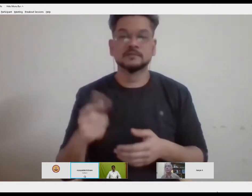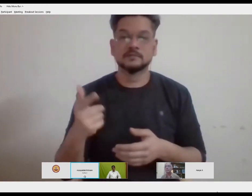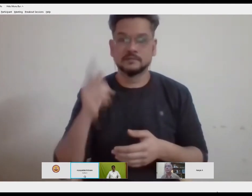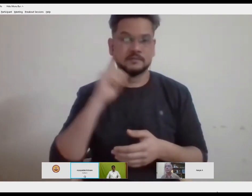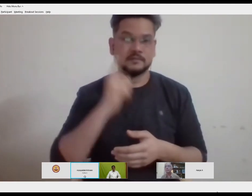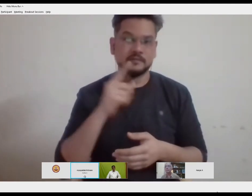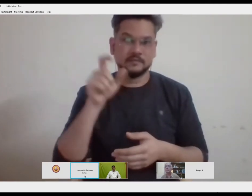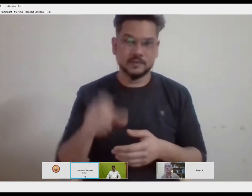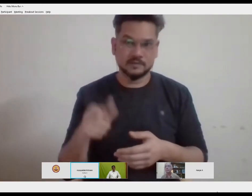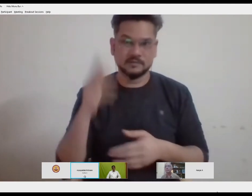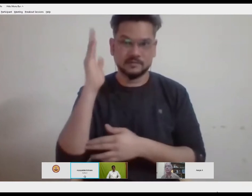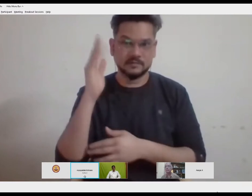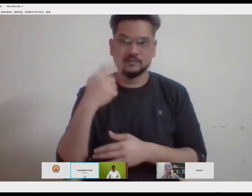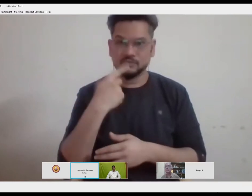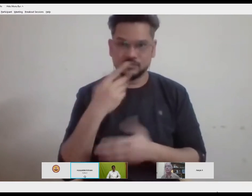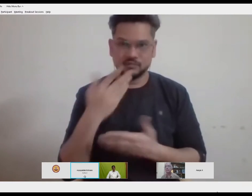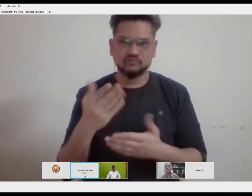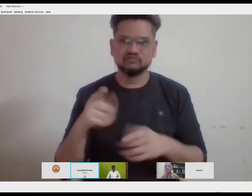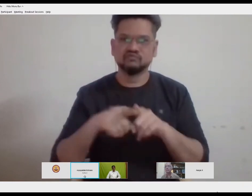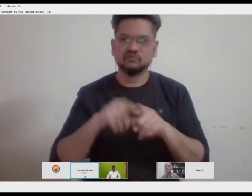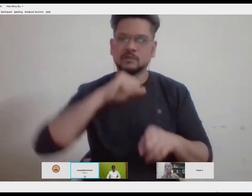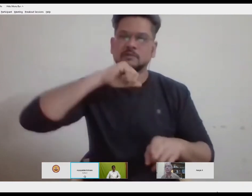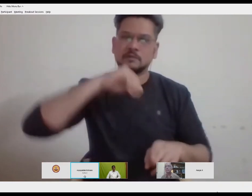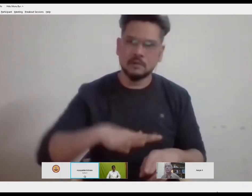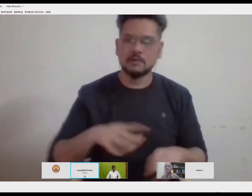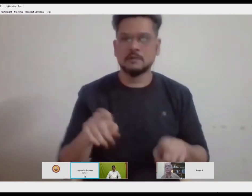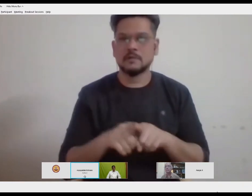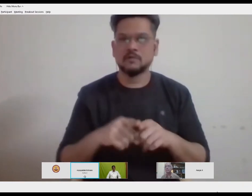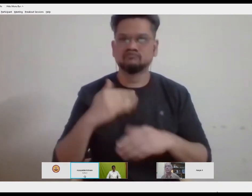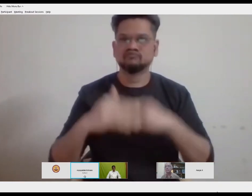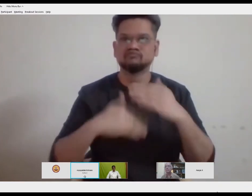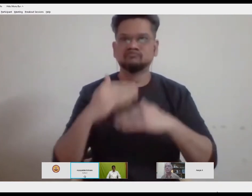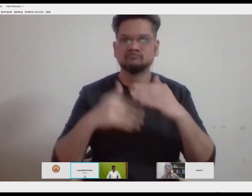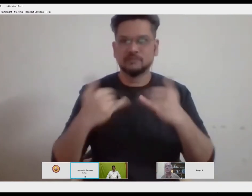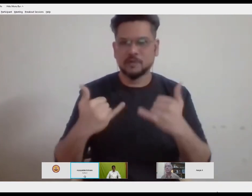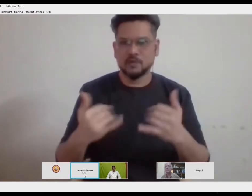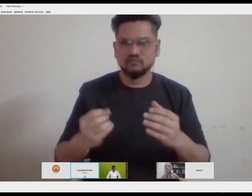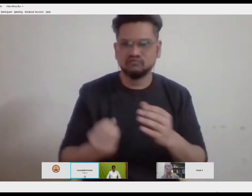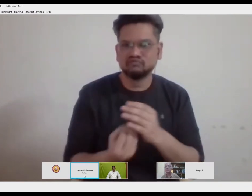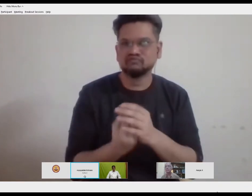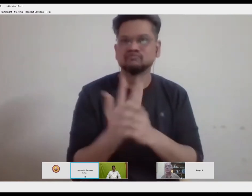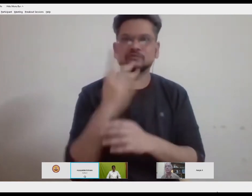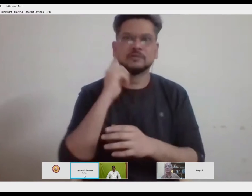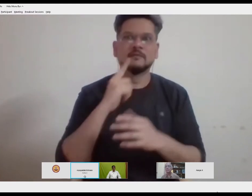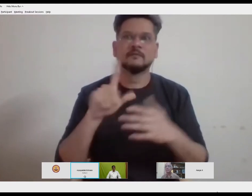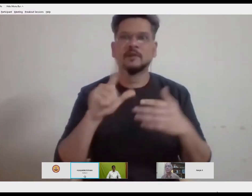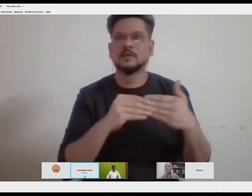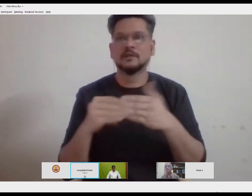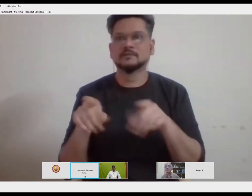growing deaf leader who is looked up for inspiration by millions of young deaf others he